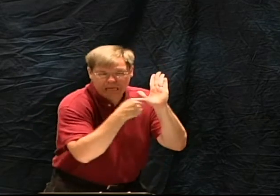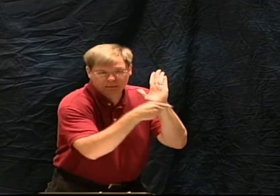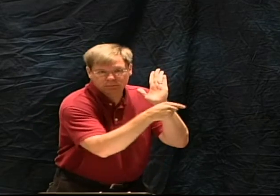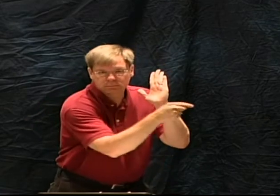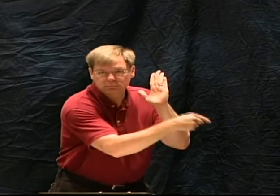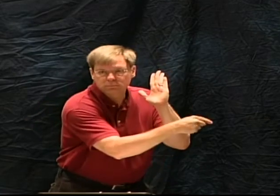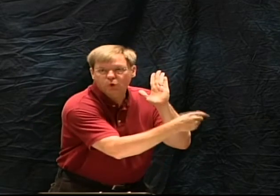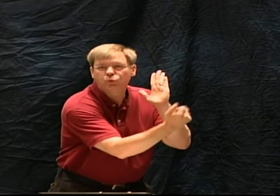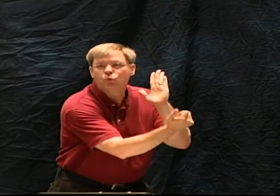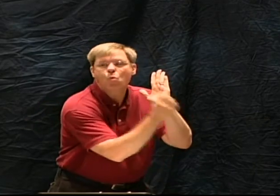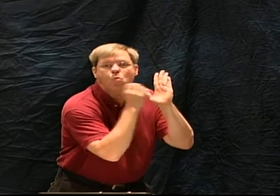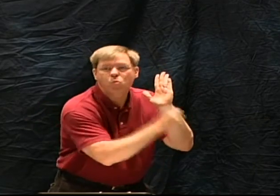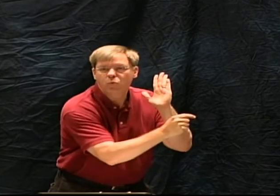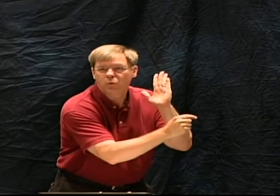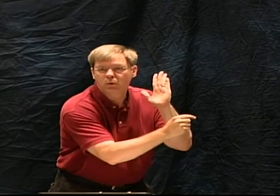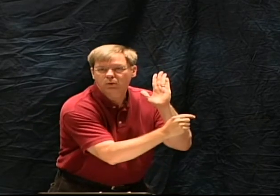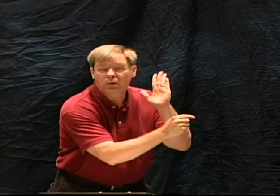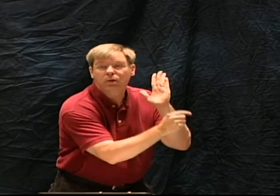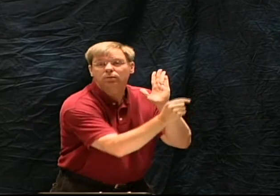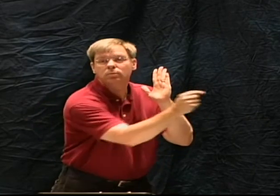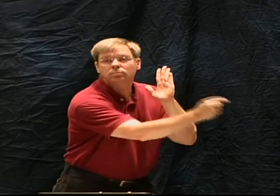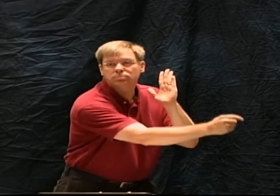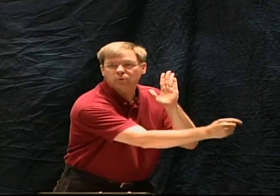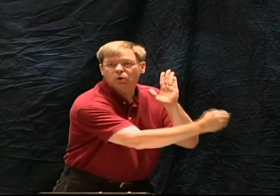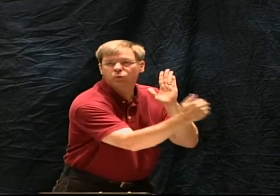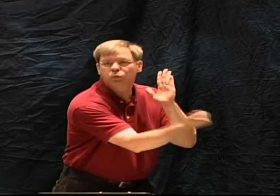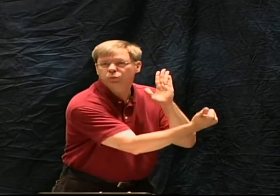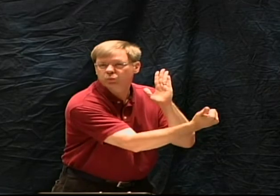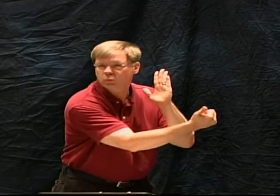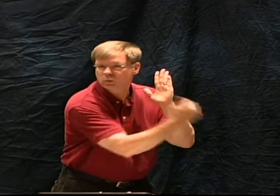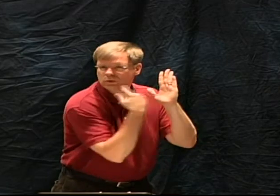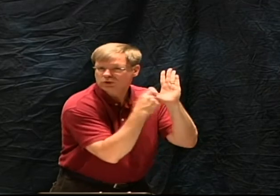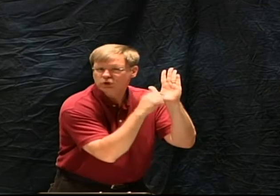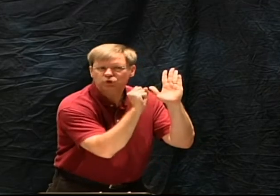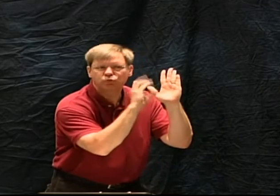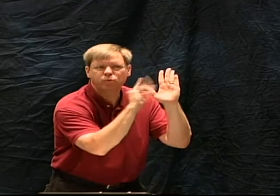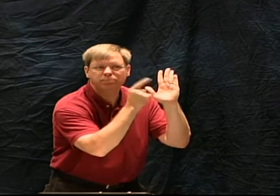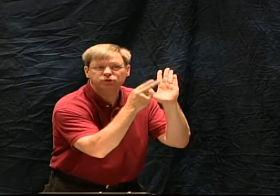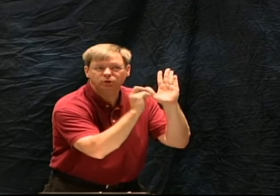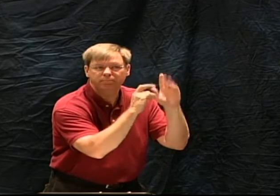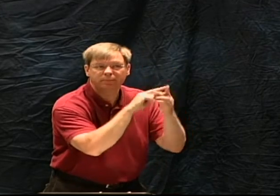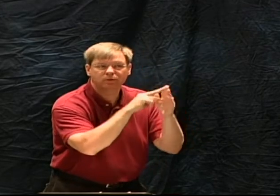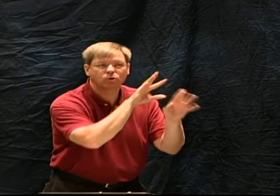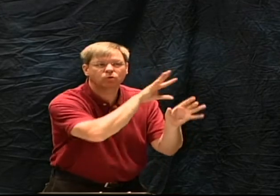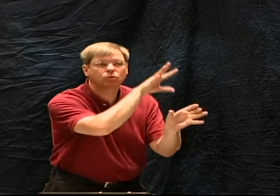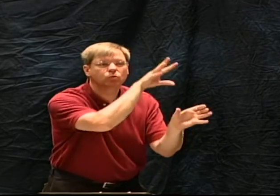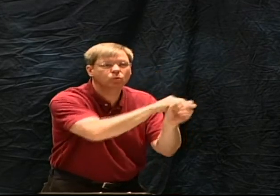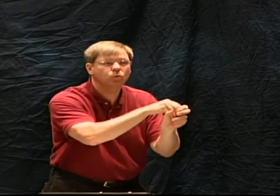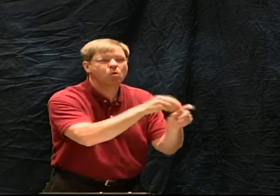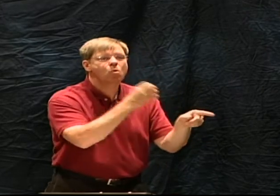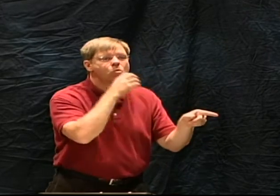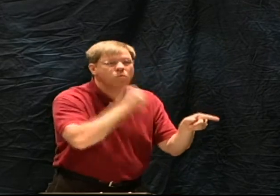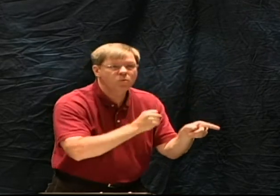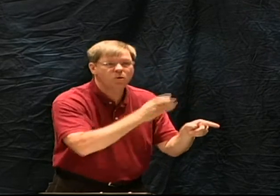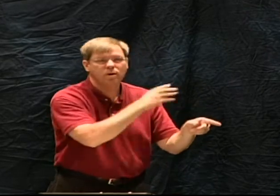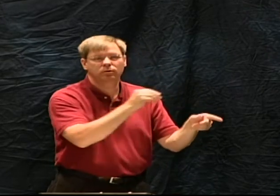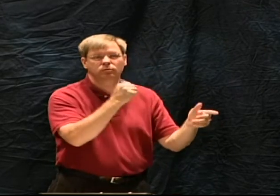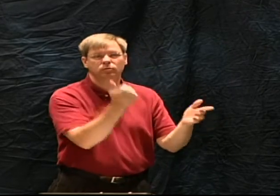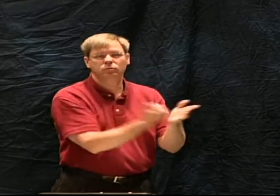and then refers both to the Old and New Testament. Therefore the Scriptures or all Scriptures